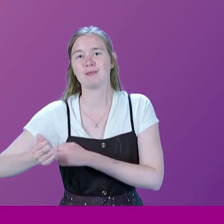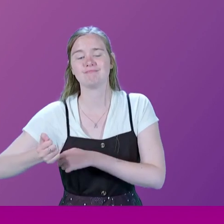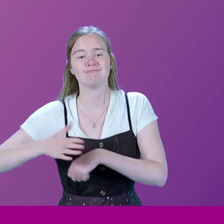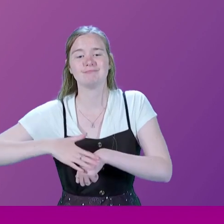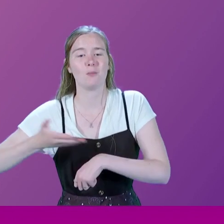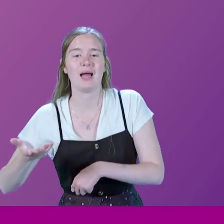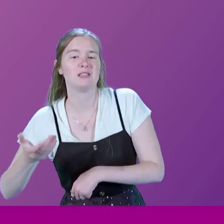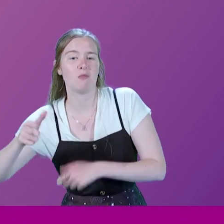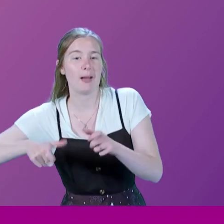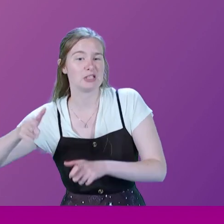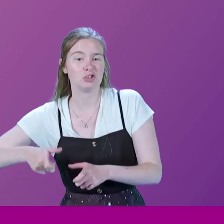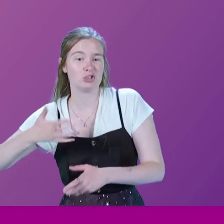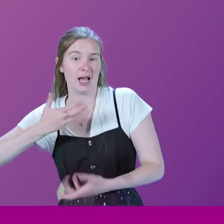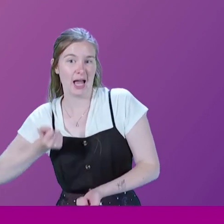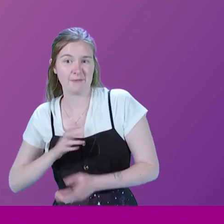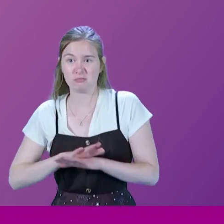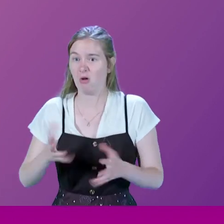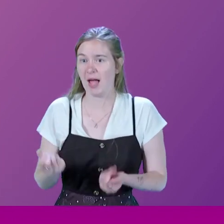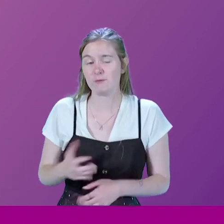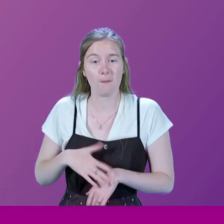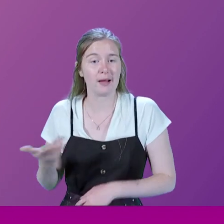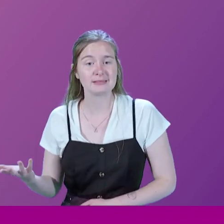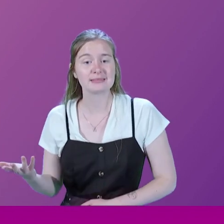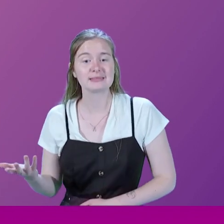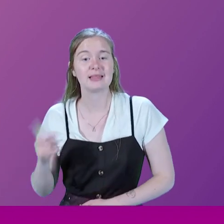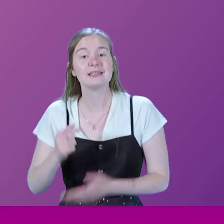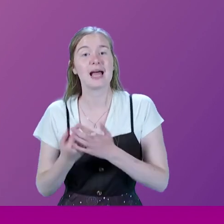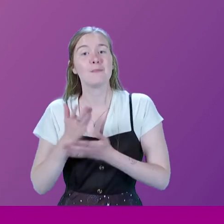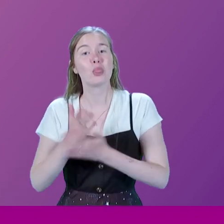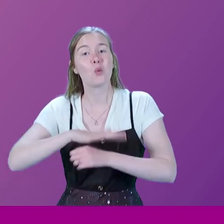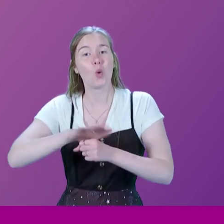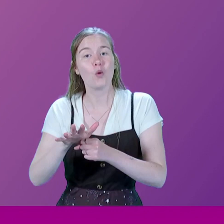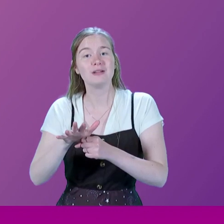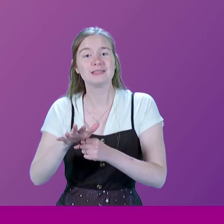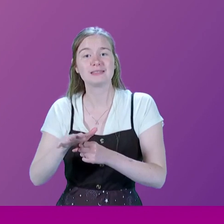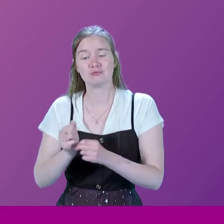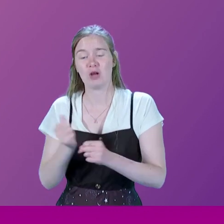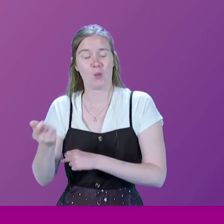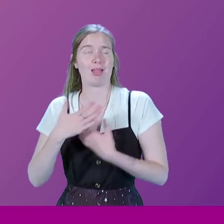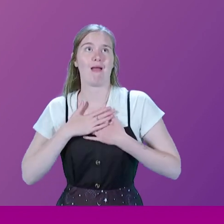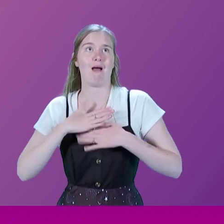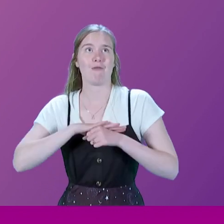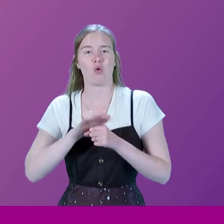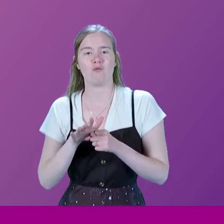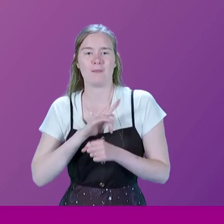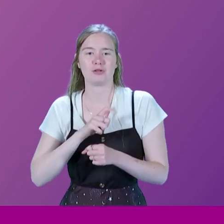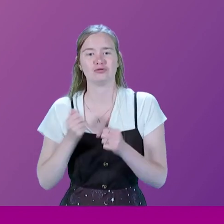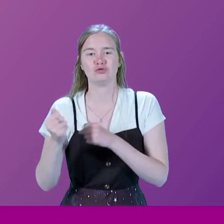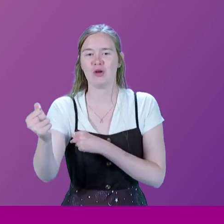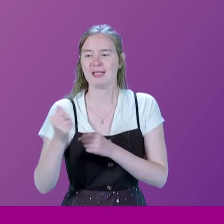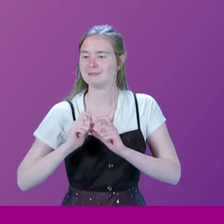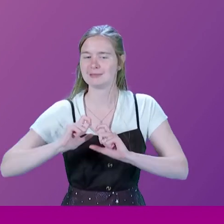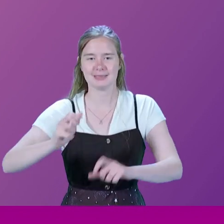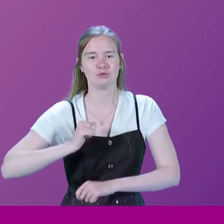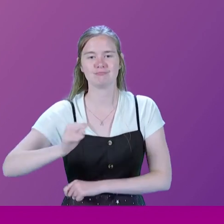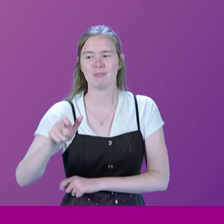anymore whether they have any passengers or not. And this happened during COVID. I mean, they loved COVID because they ran the trains all the time. There were no passengers